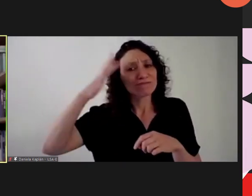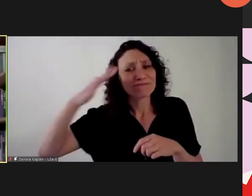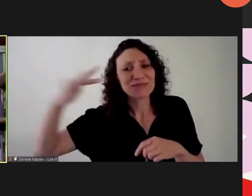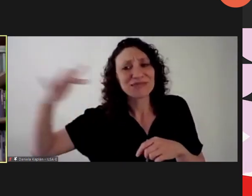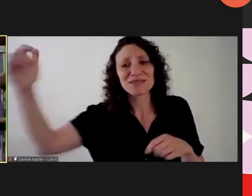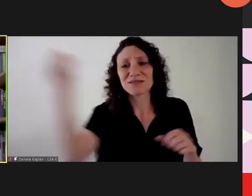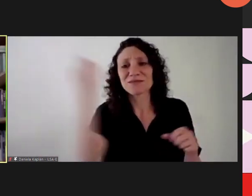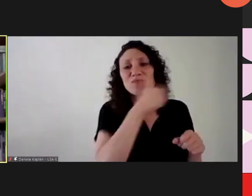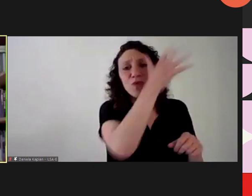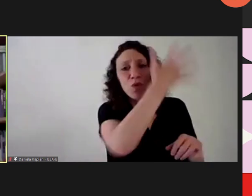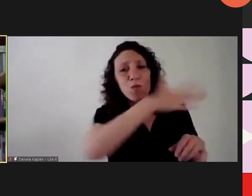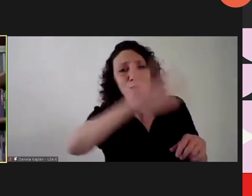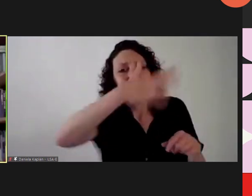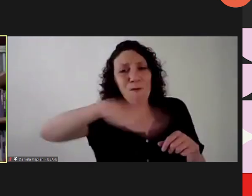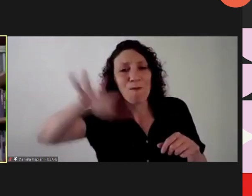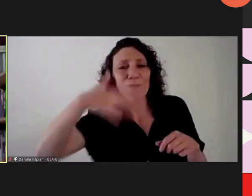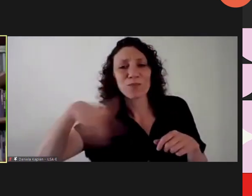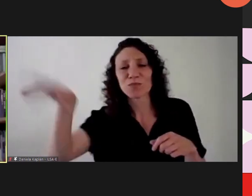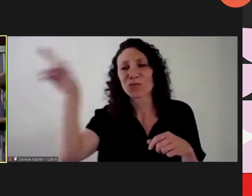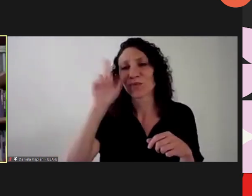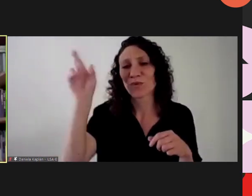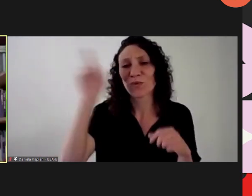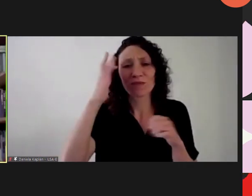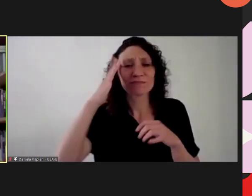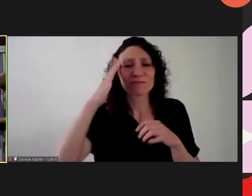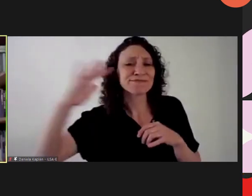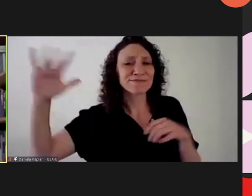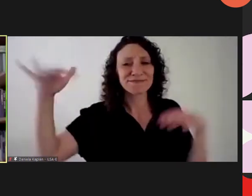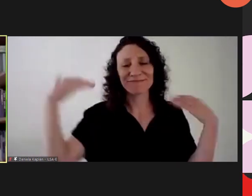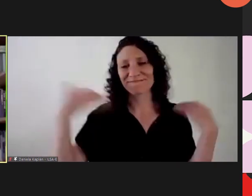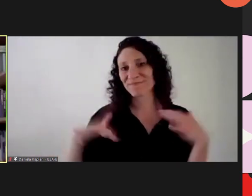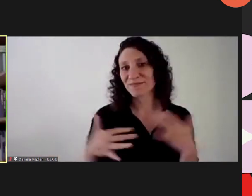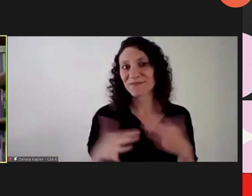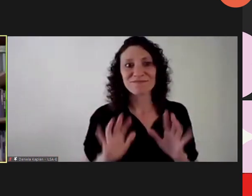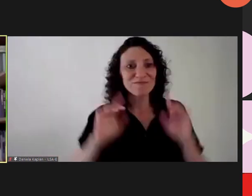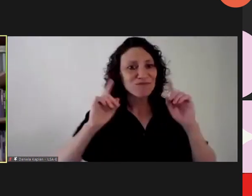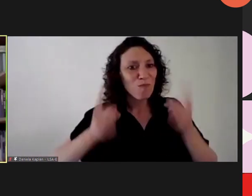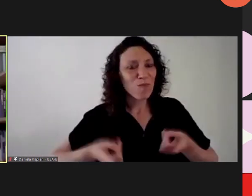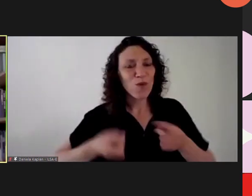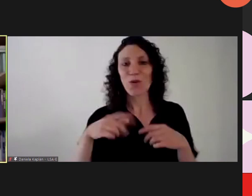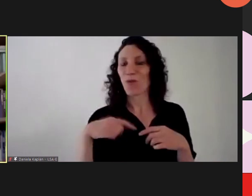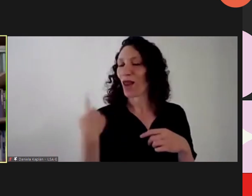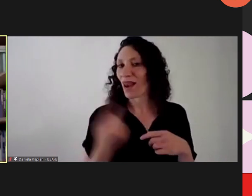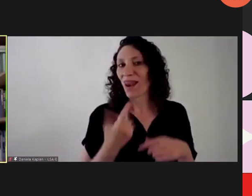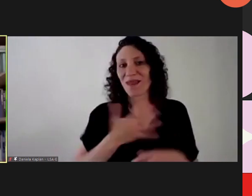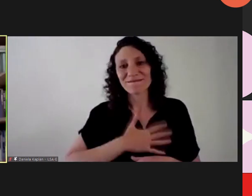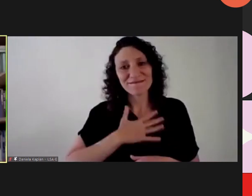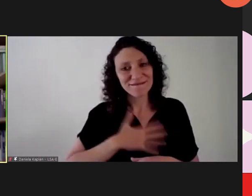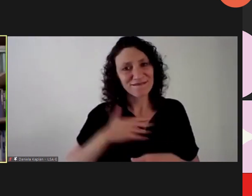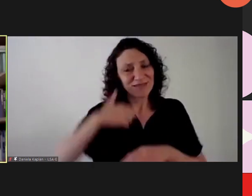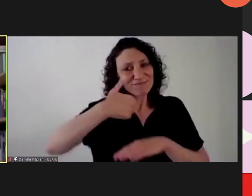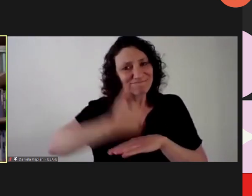the sea murmur. However, we are